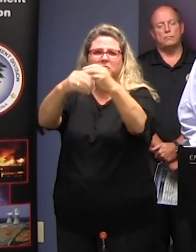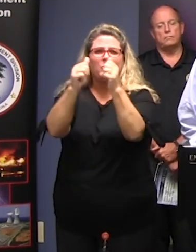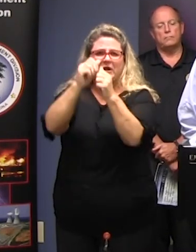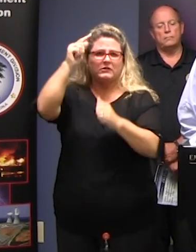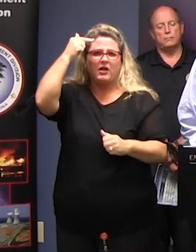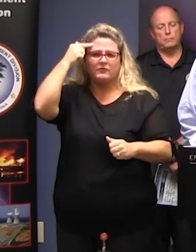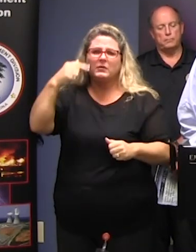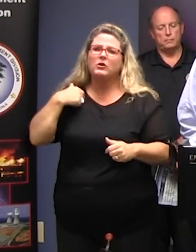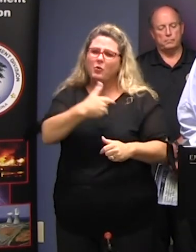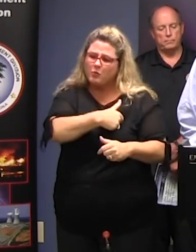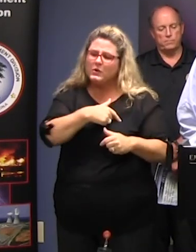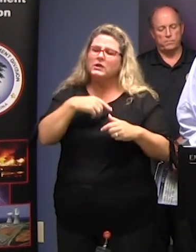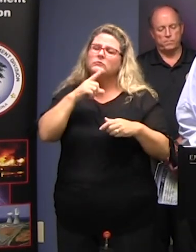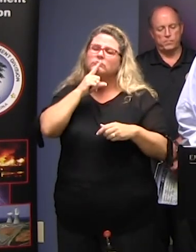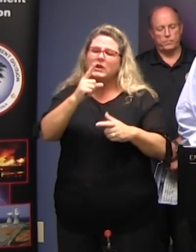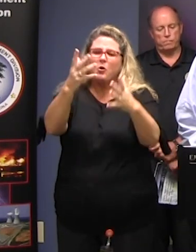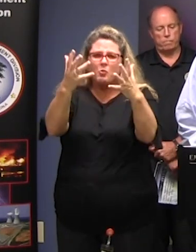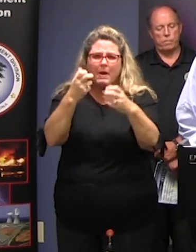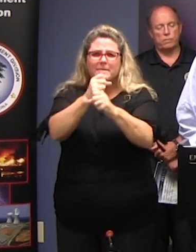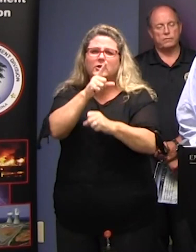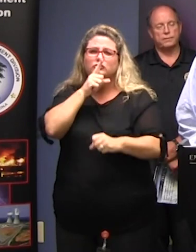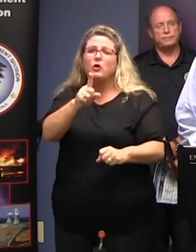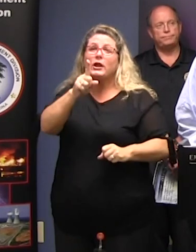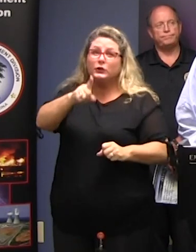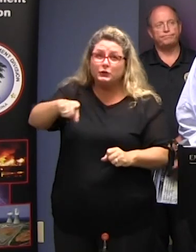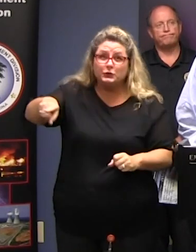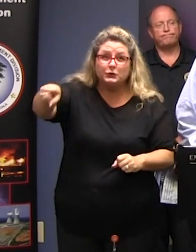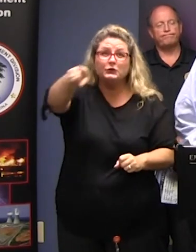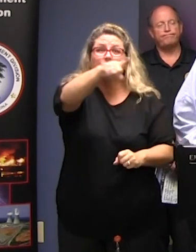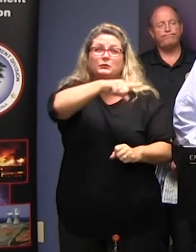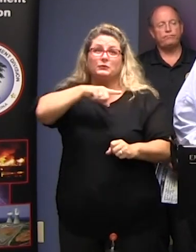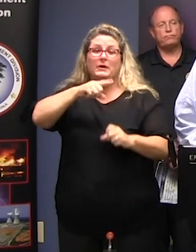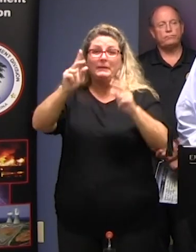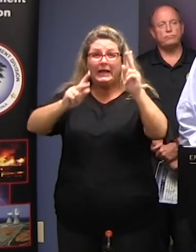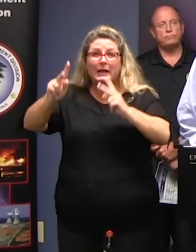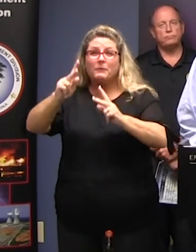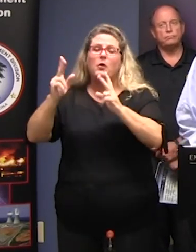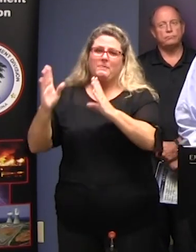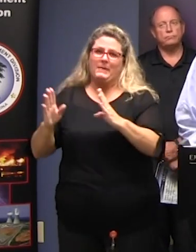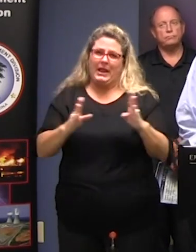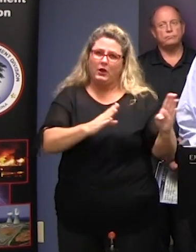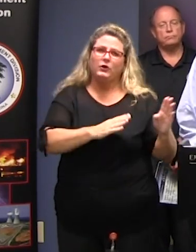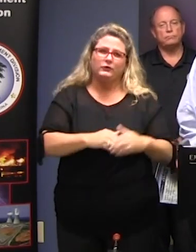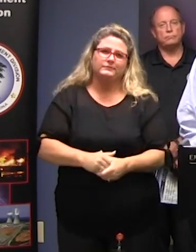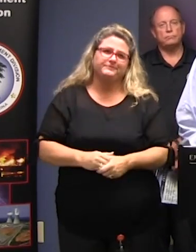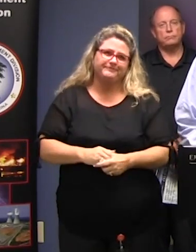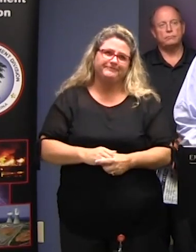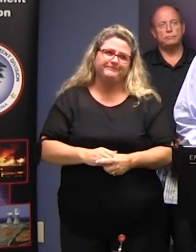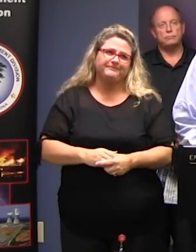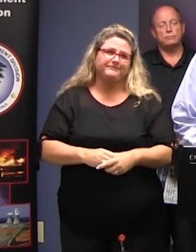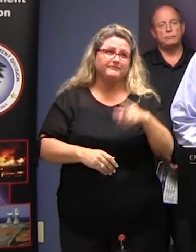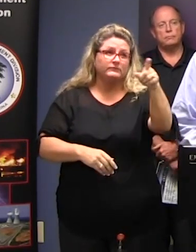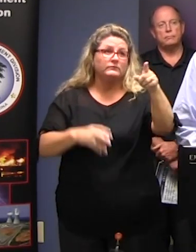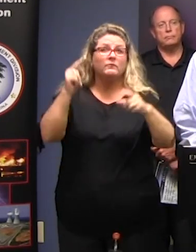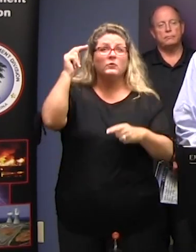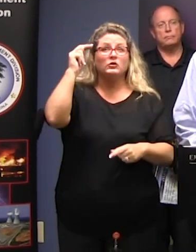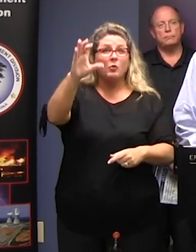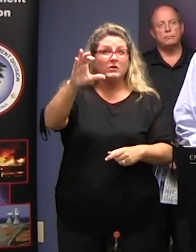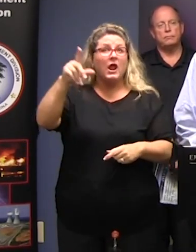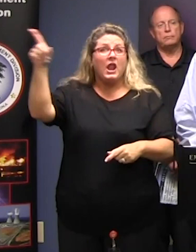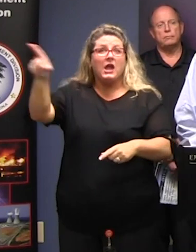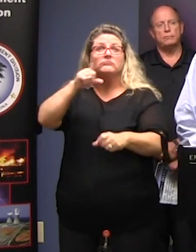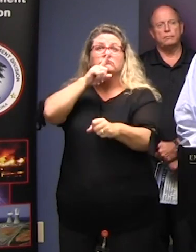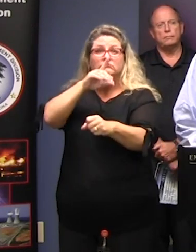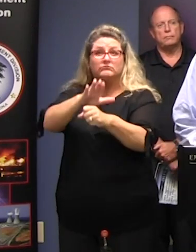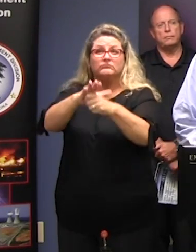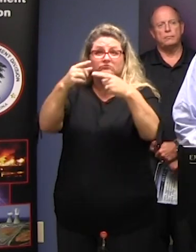What we are urging is that the citizens prepare themselves as well as I have mentioned Was that north carolina declaration